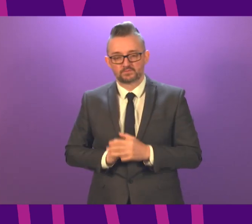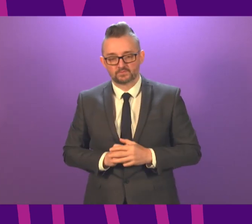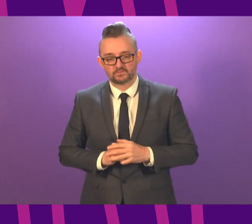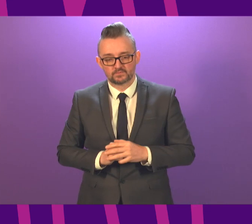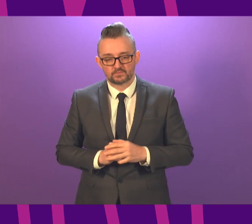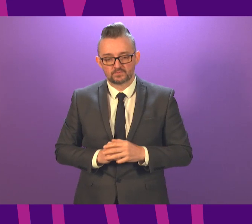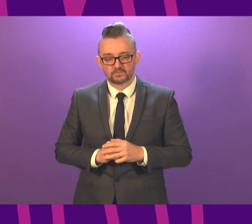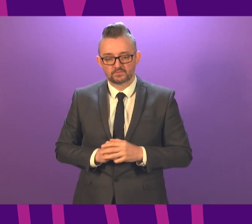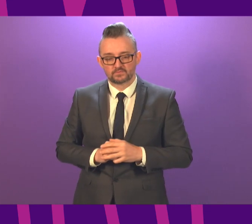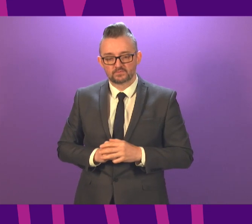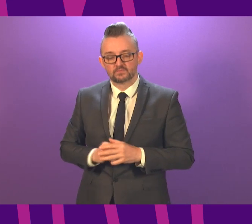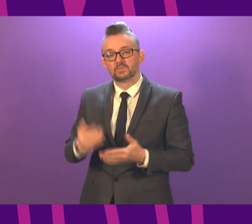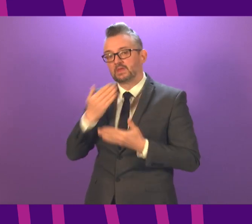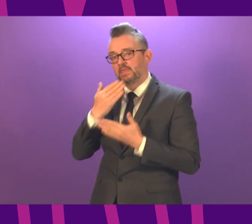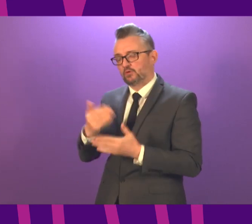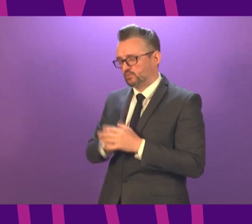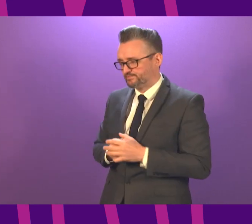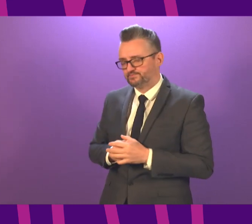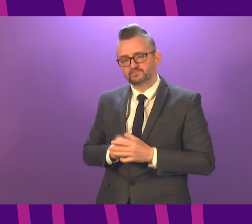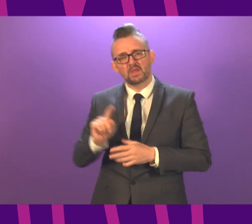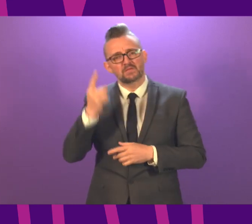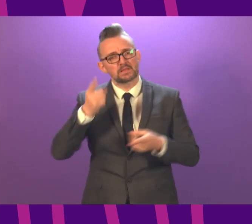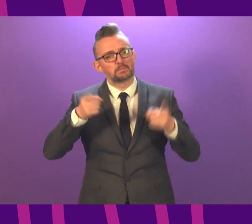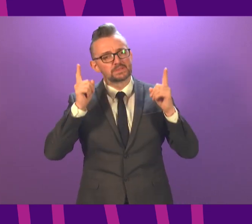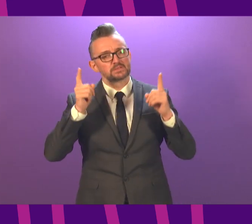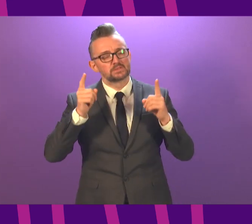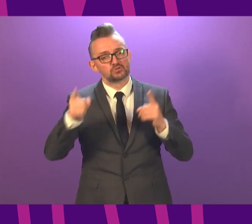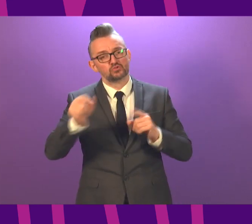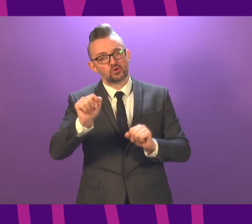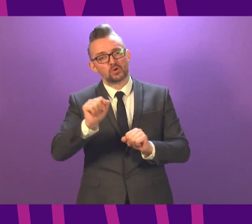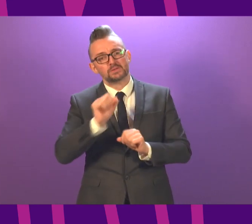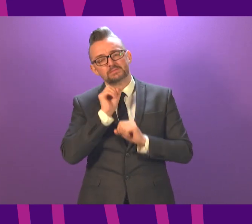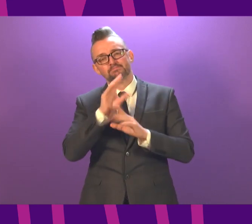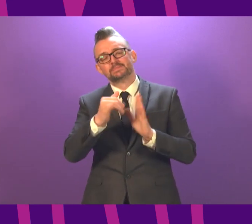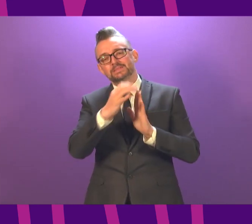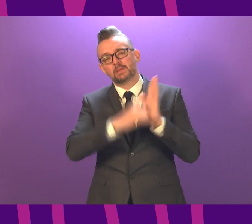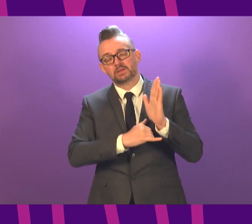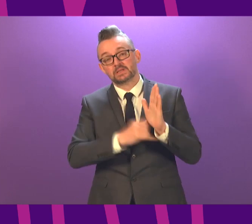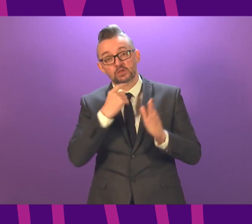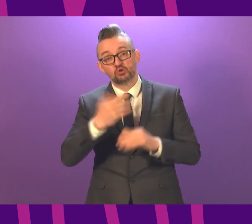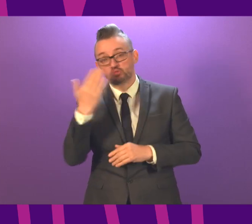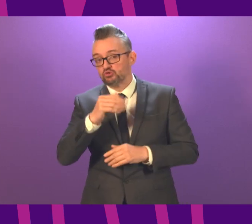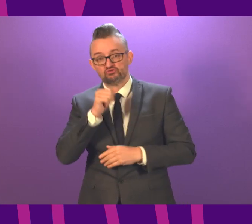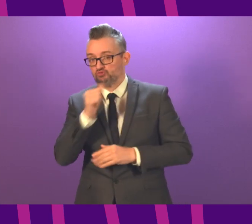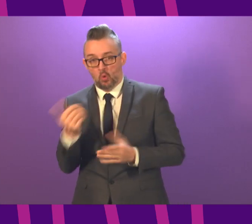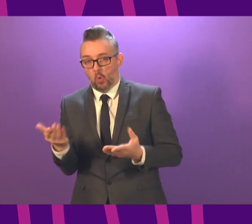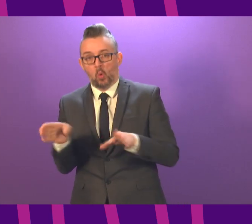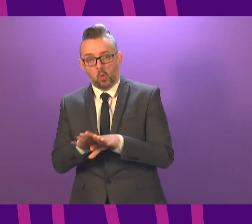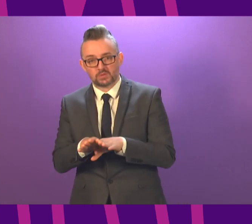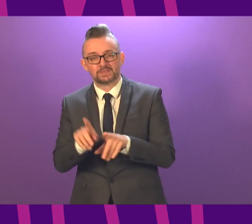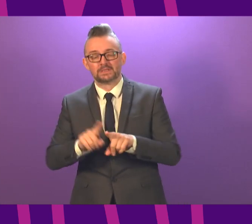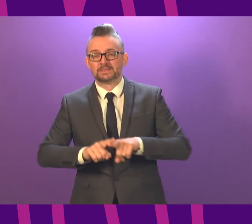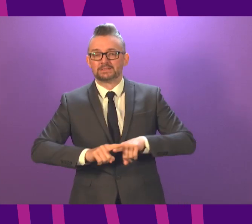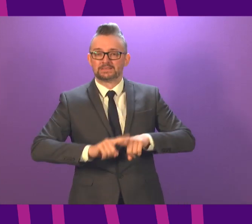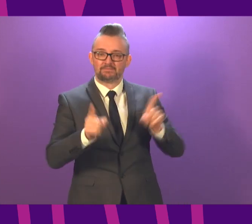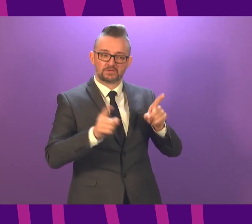Thank you very much, President Officer. First Minister, you have explained in your statement that schools are not closing, but moving to a different way